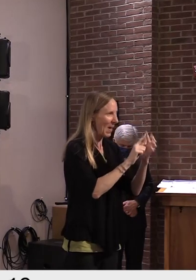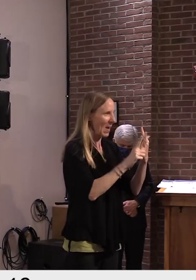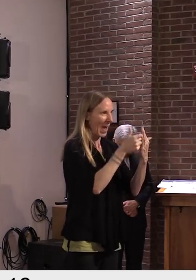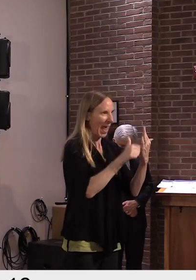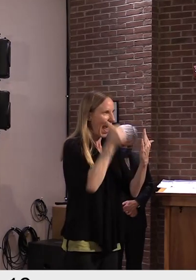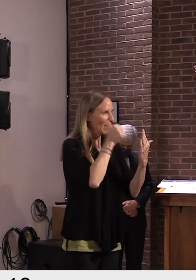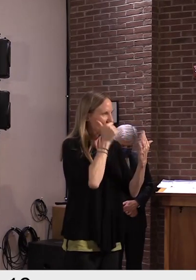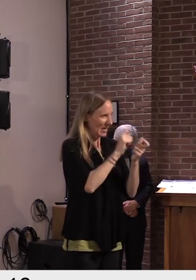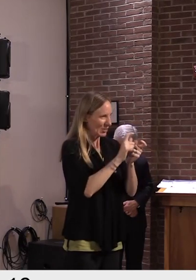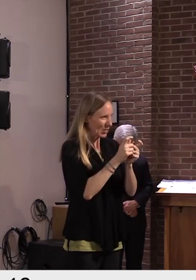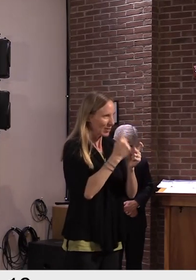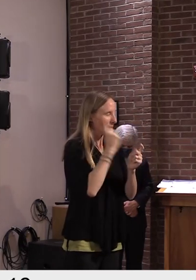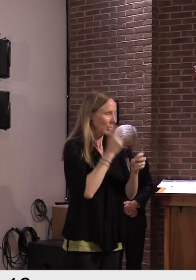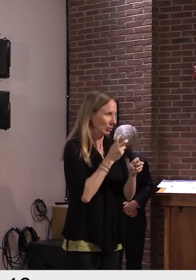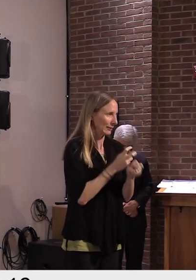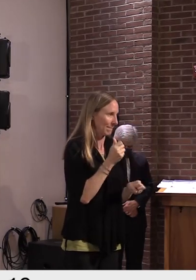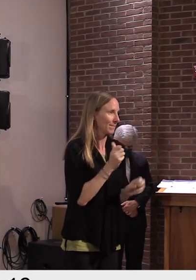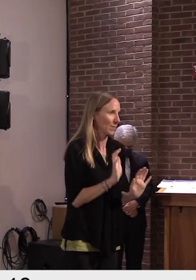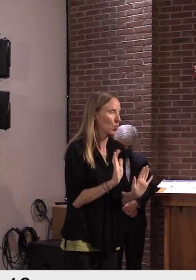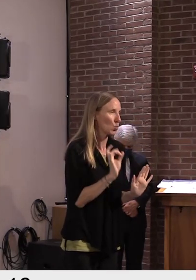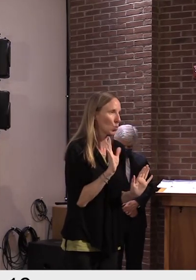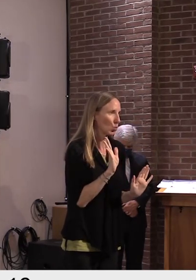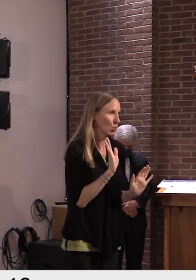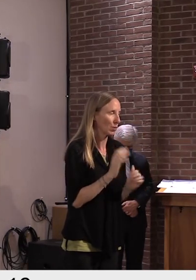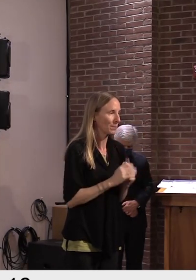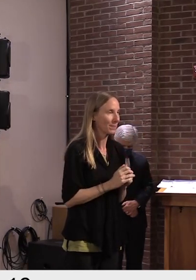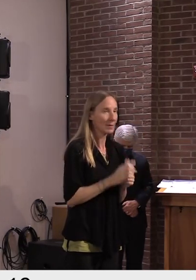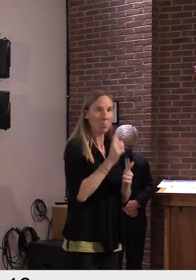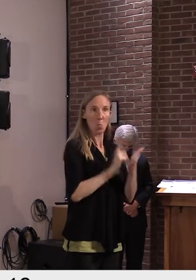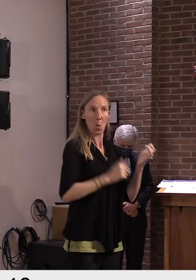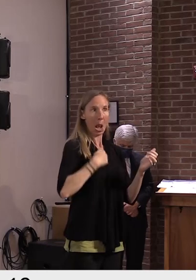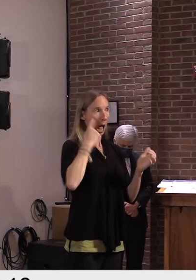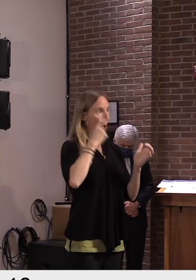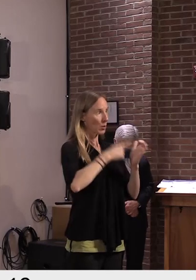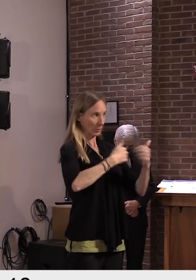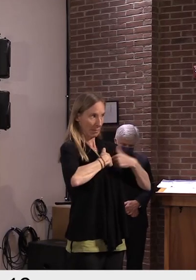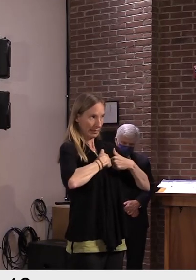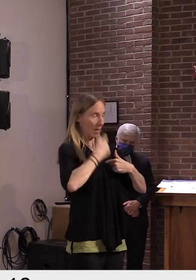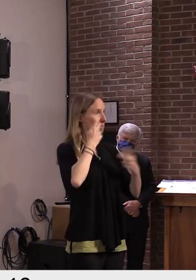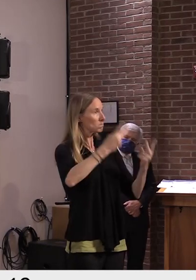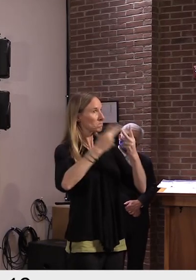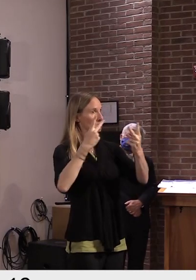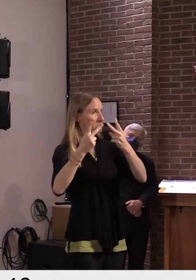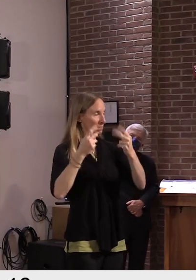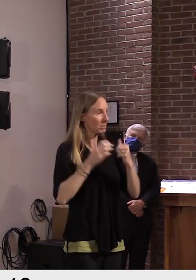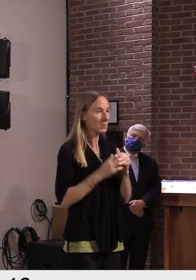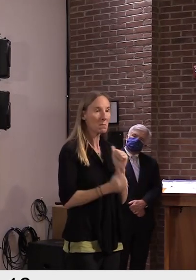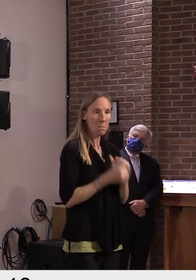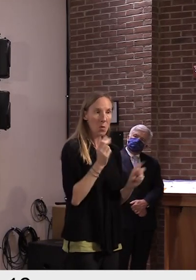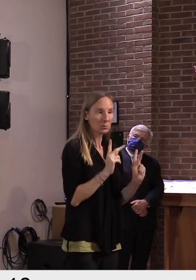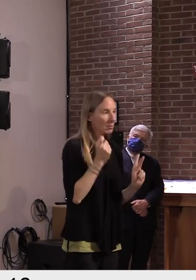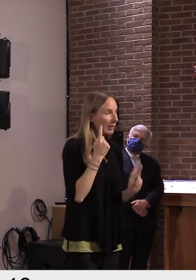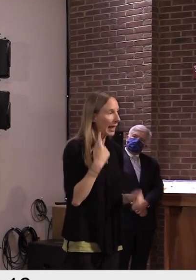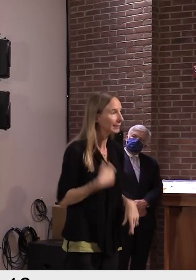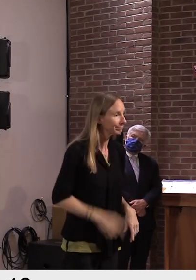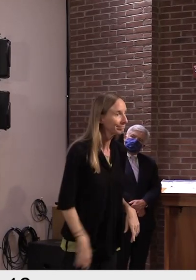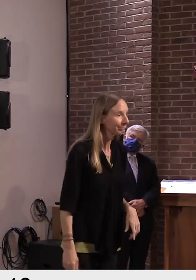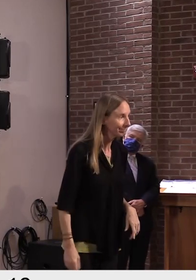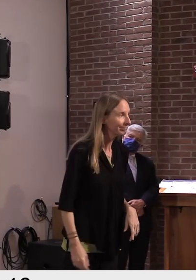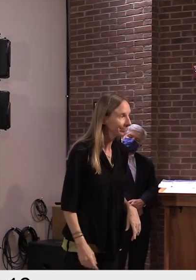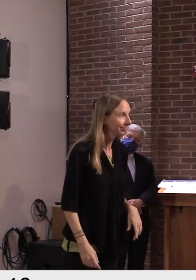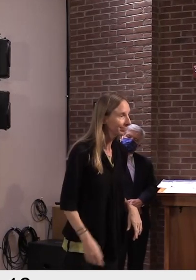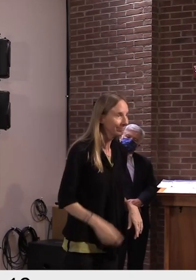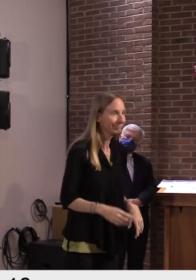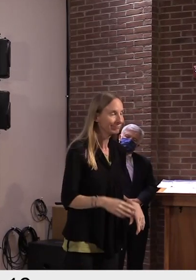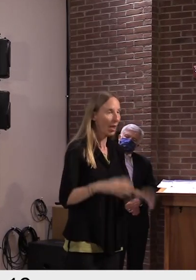actions that we're used to. But here's what I see around the state. Most people in the state understand that it does take